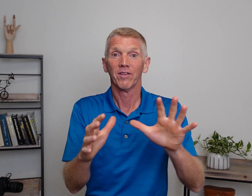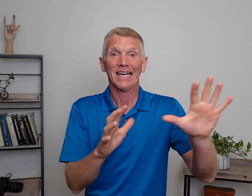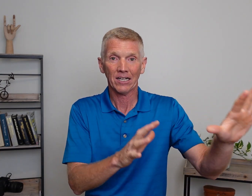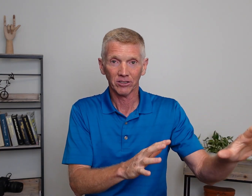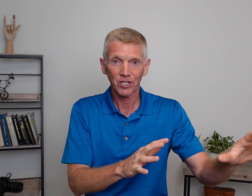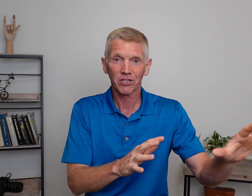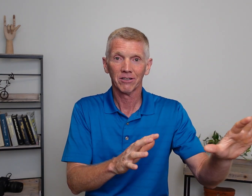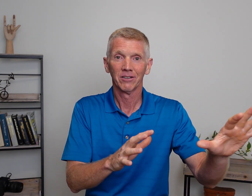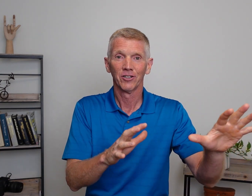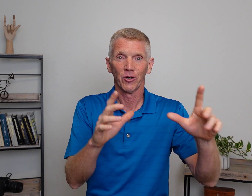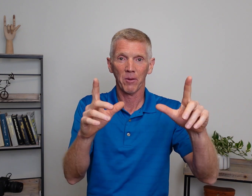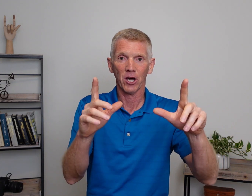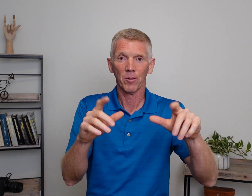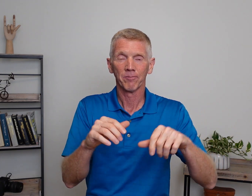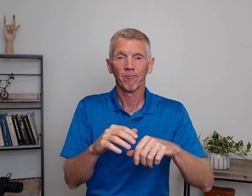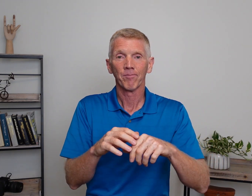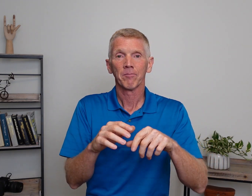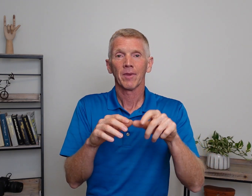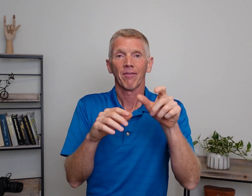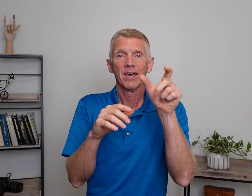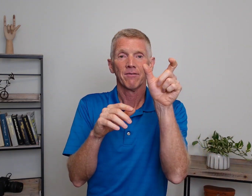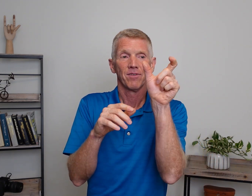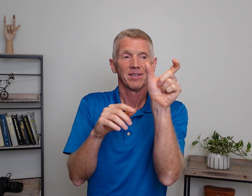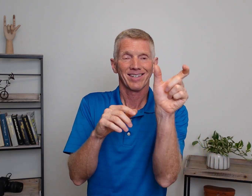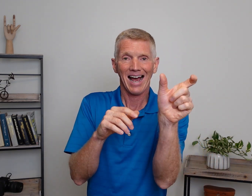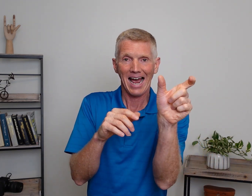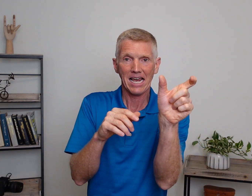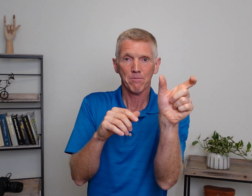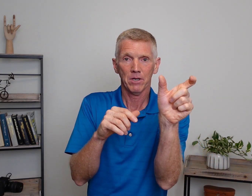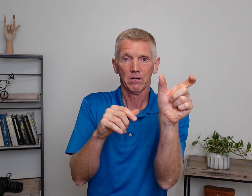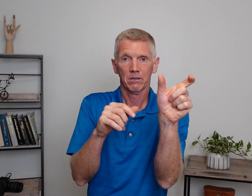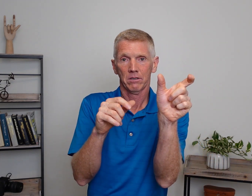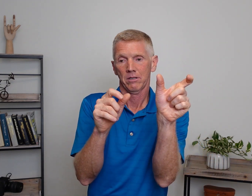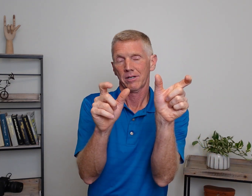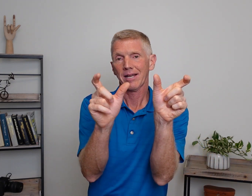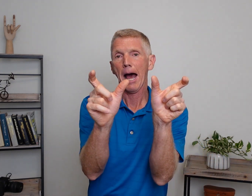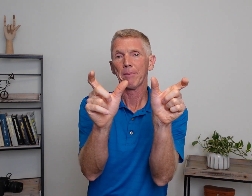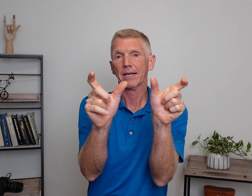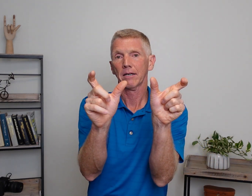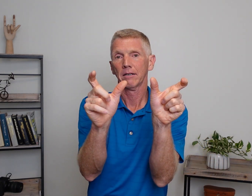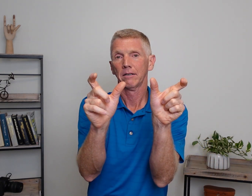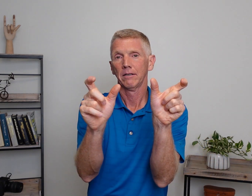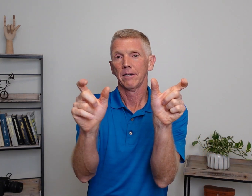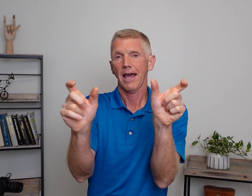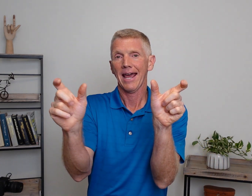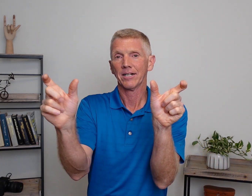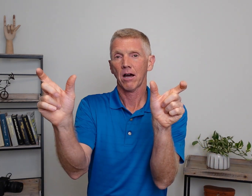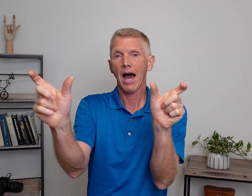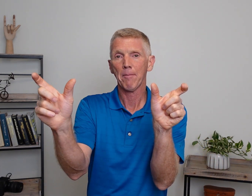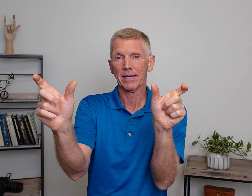English. So here we go. Think of time, topic, and comment.